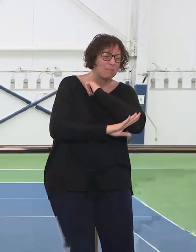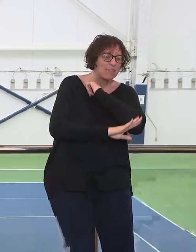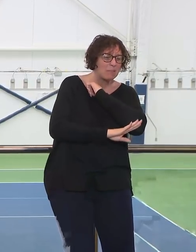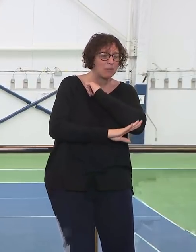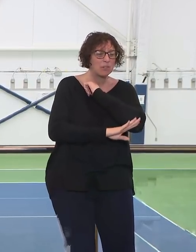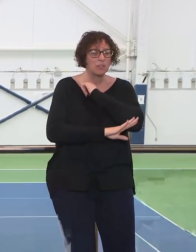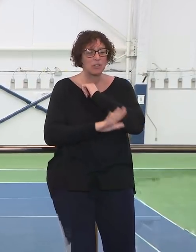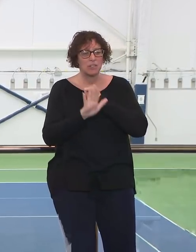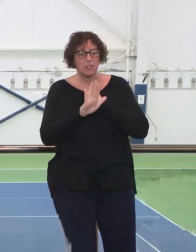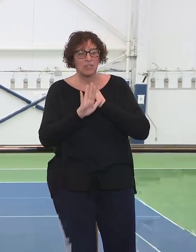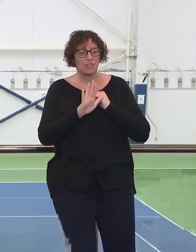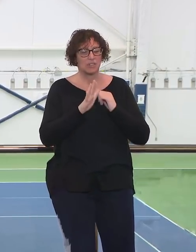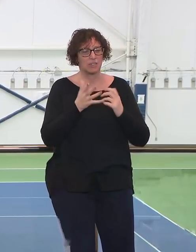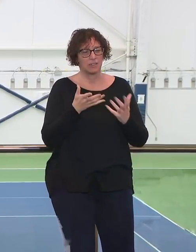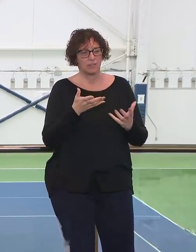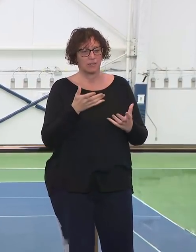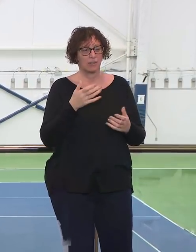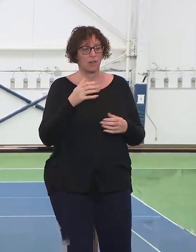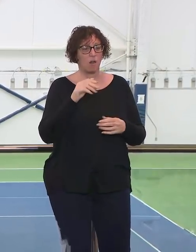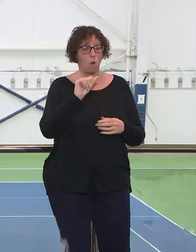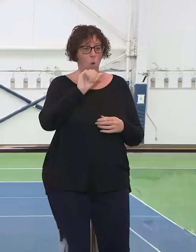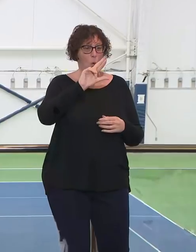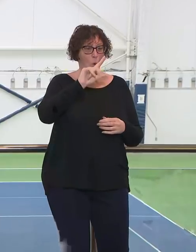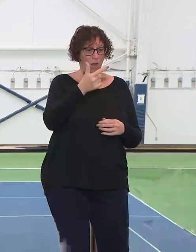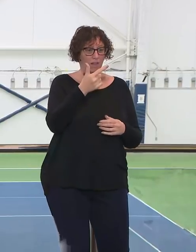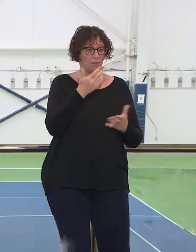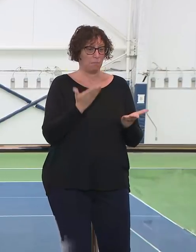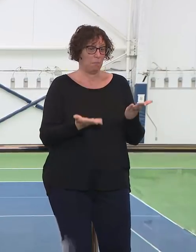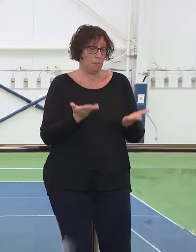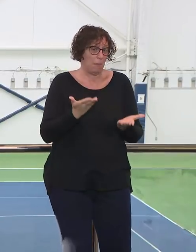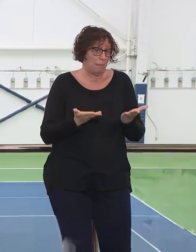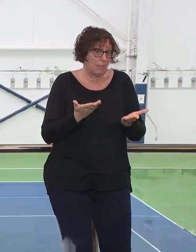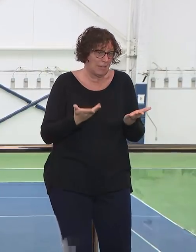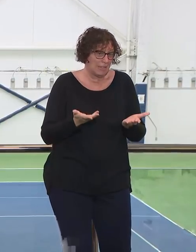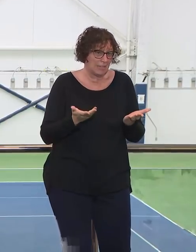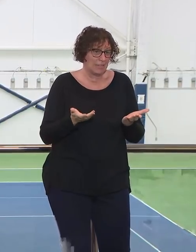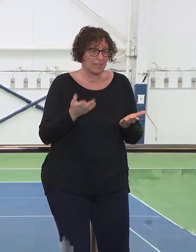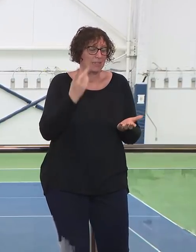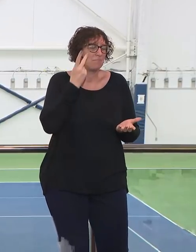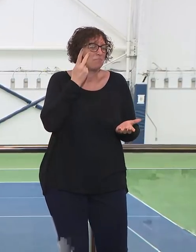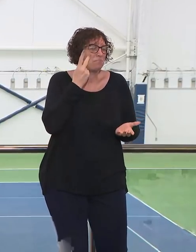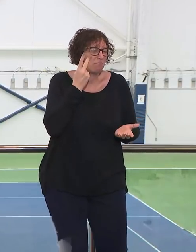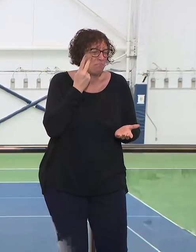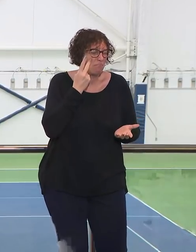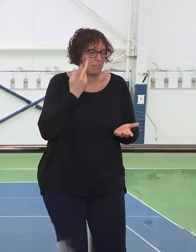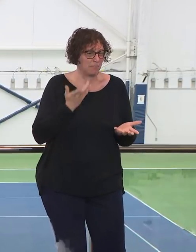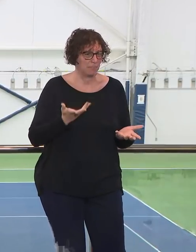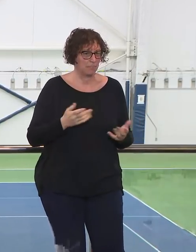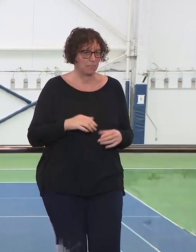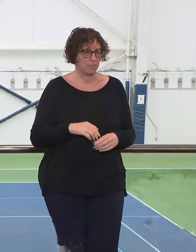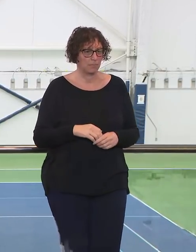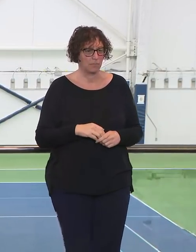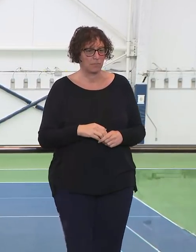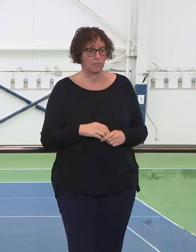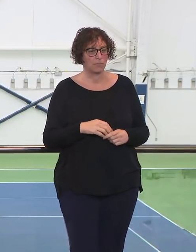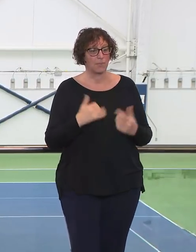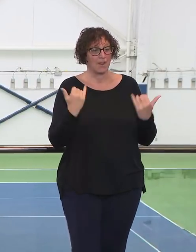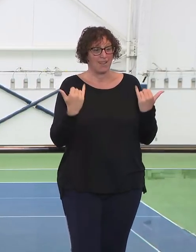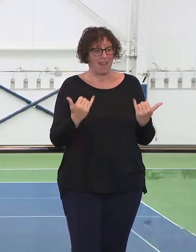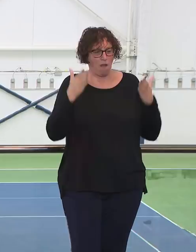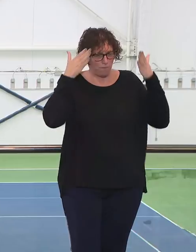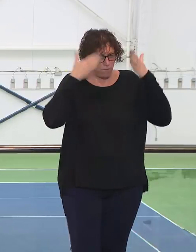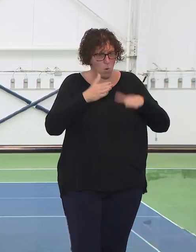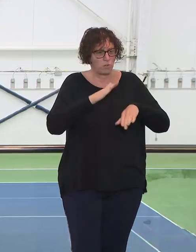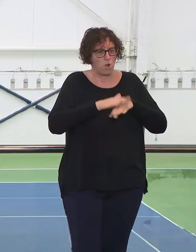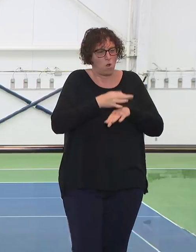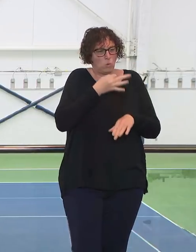very much better time, or we may still be fighting some of these battles. We don't know yet. But for things that are coming up much sooner, I think it's very